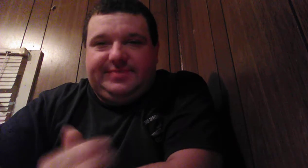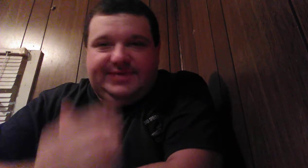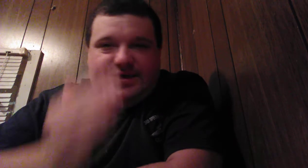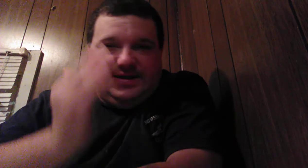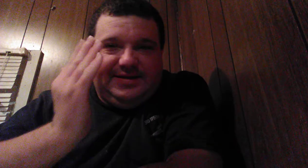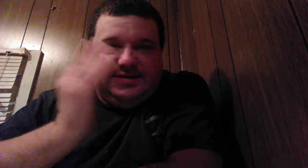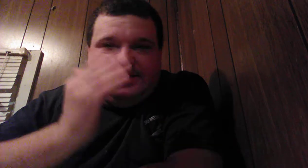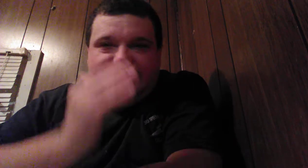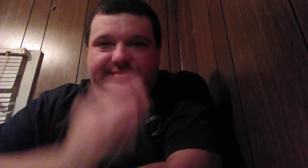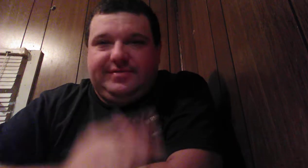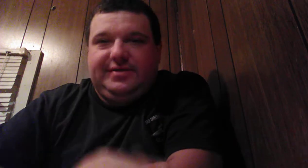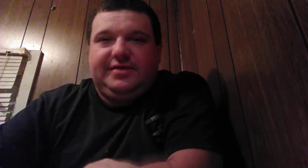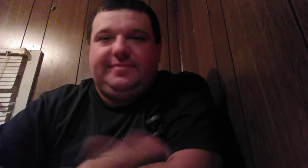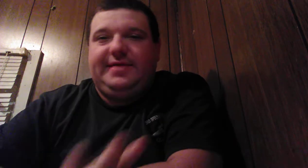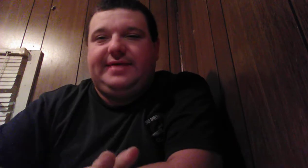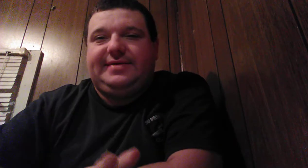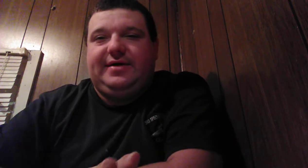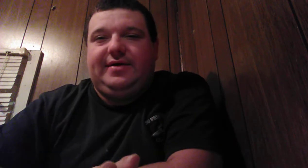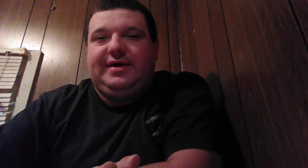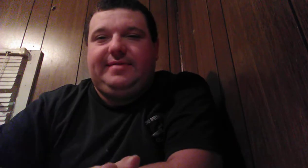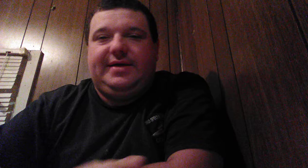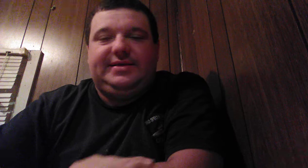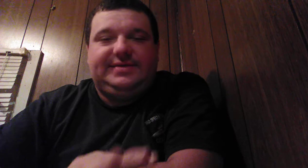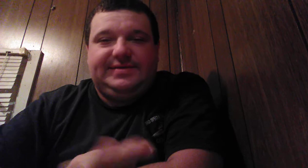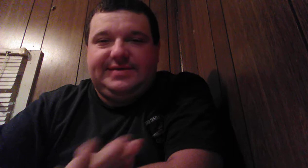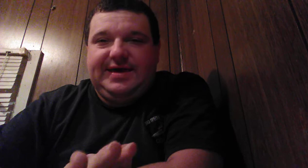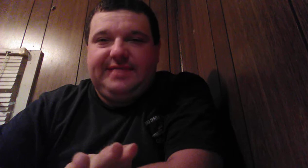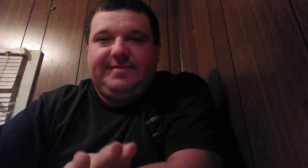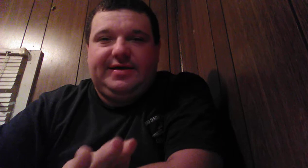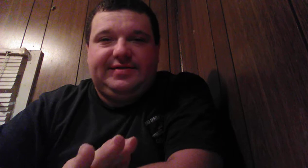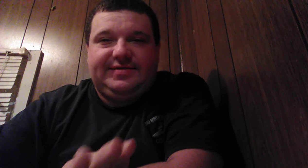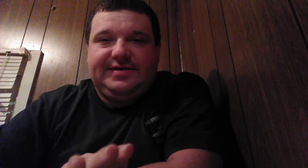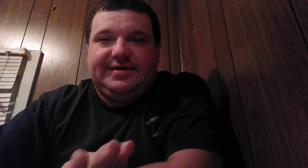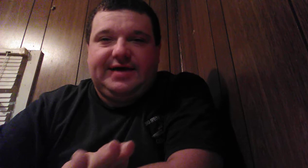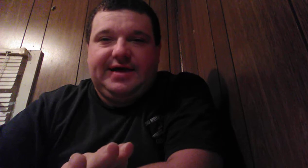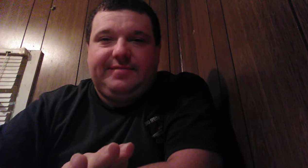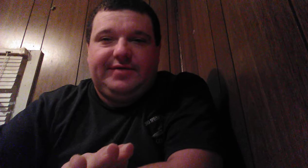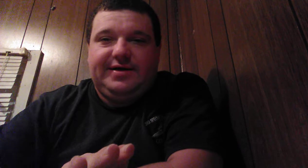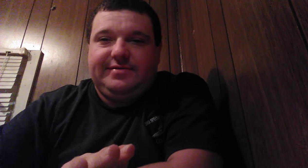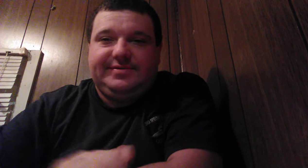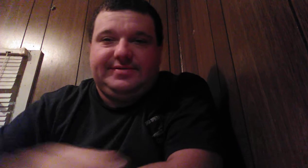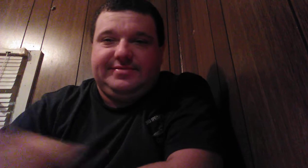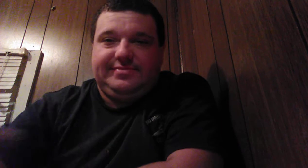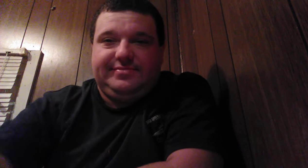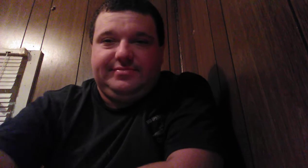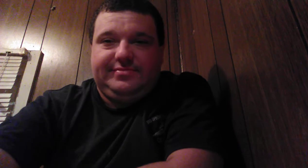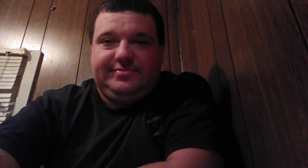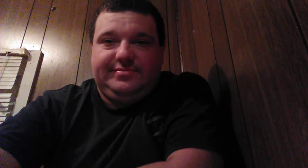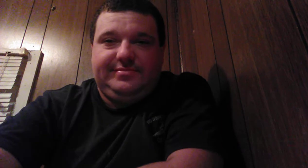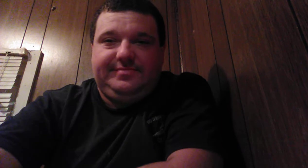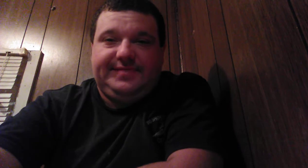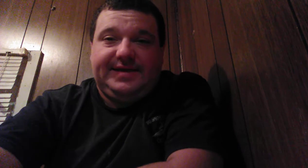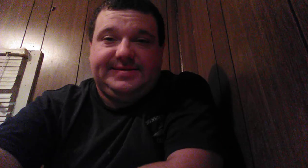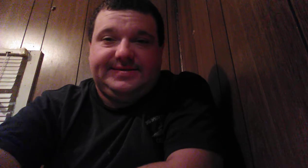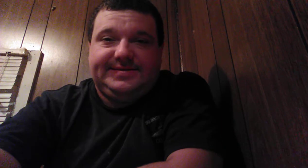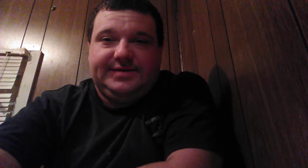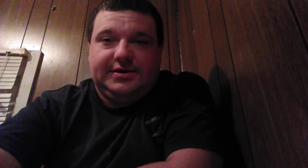saying this you know but that's how I am I just hate my sick eyebrows they suck